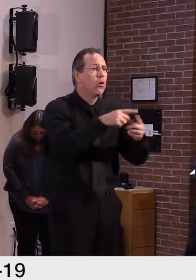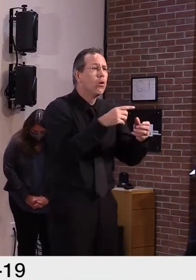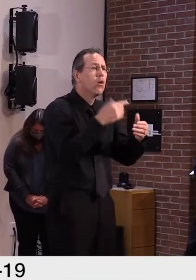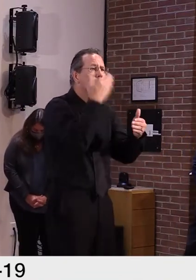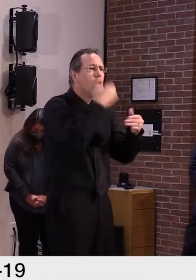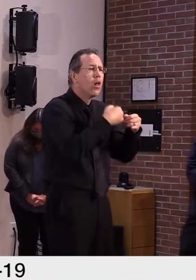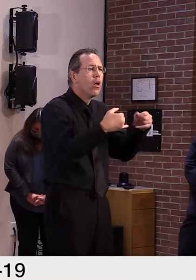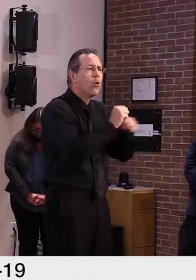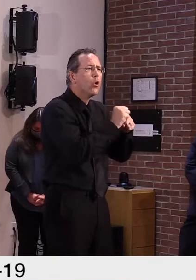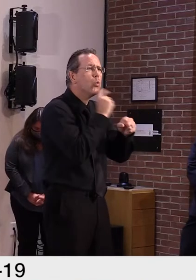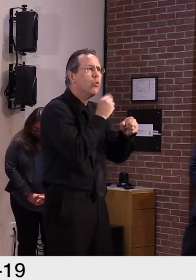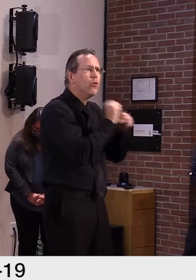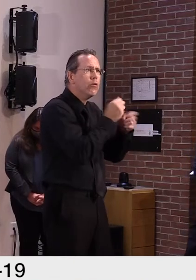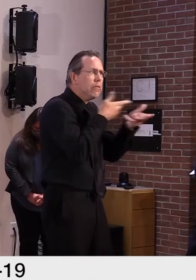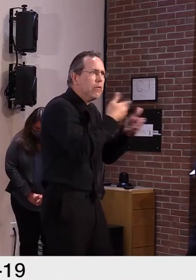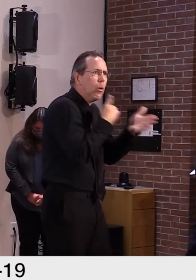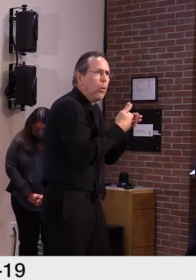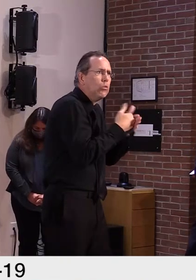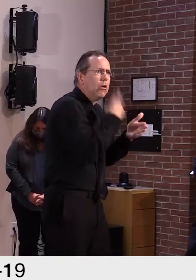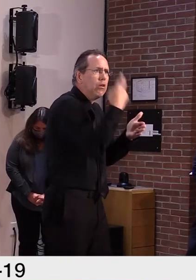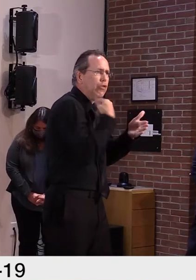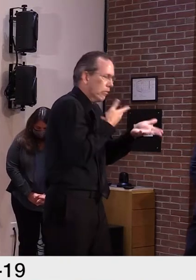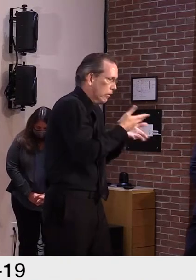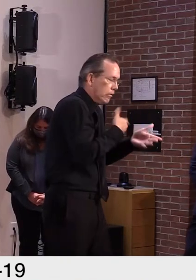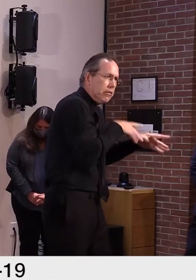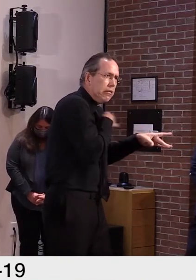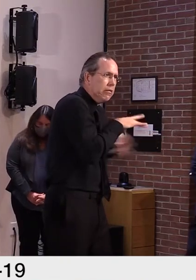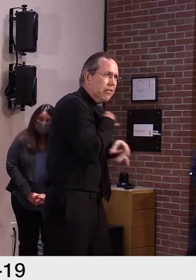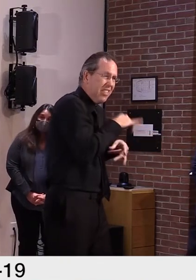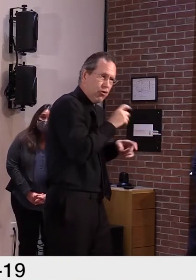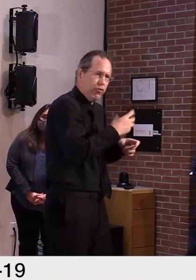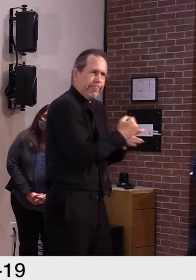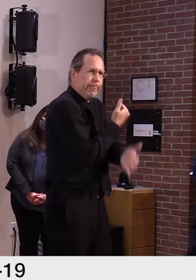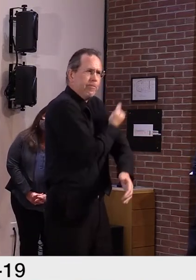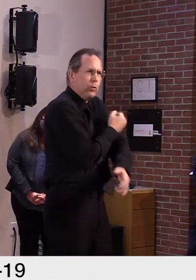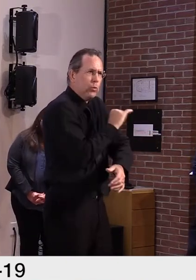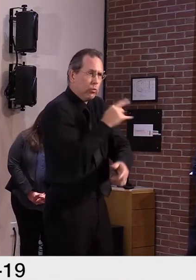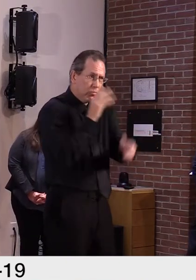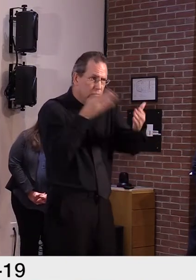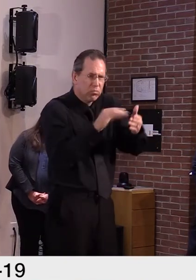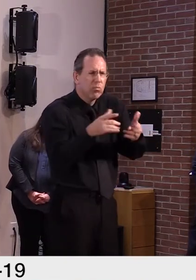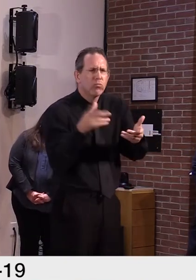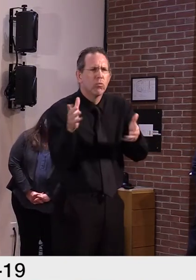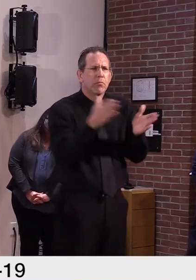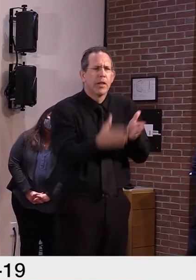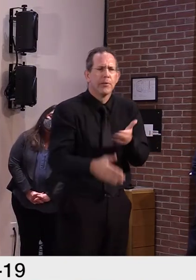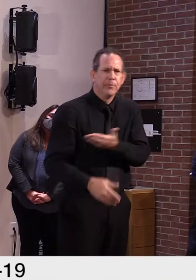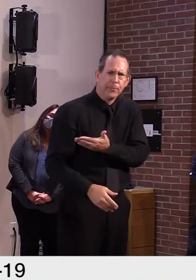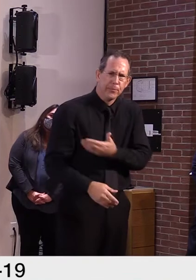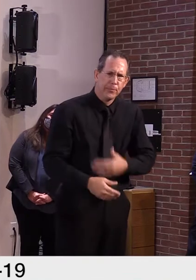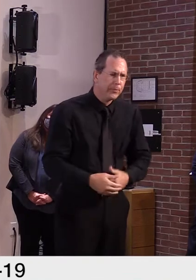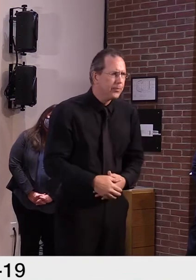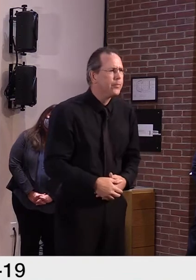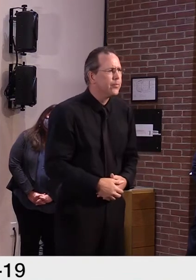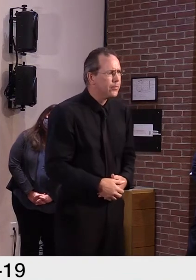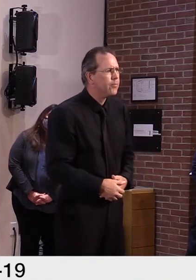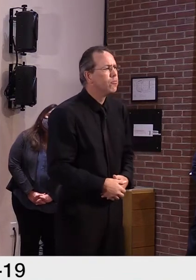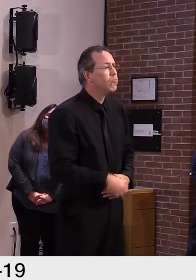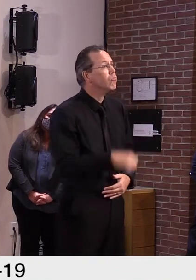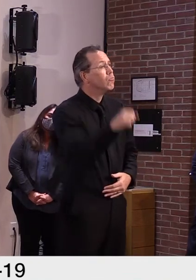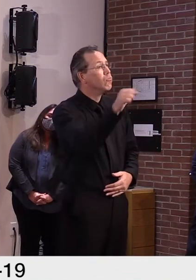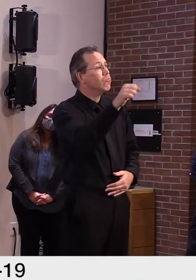specifically, many vulnerable people are older